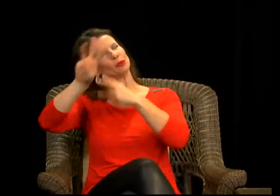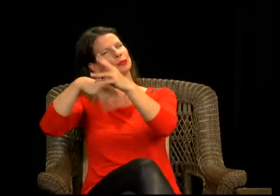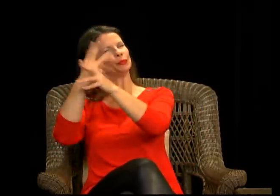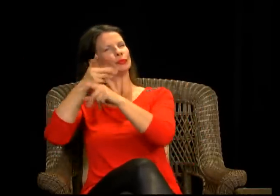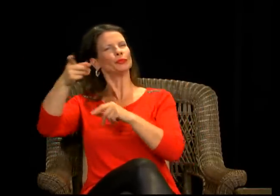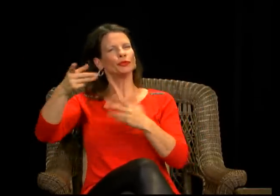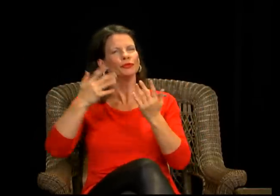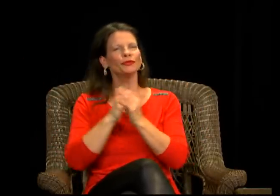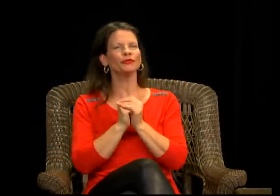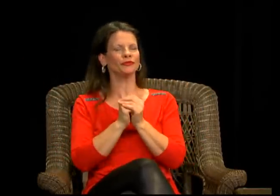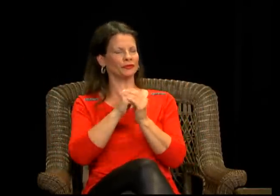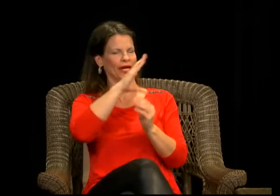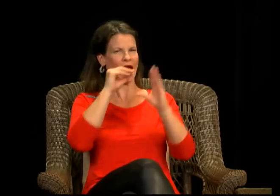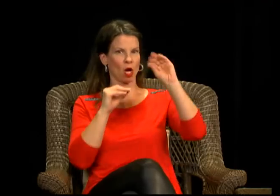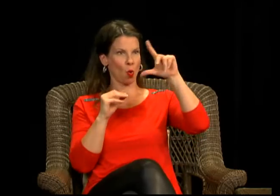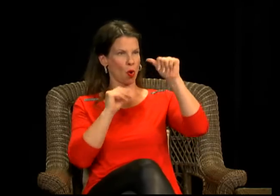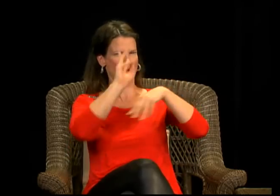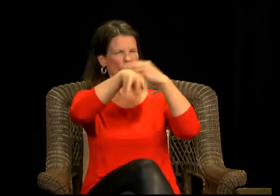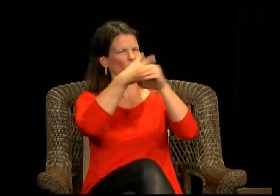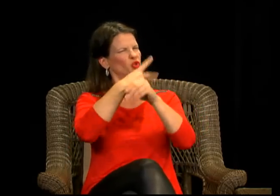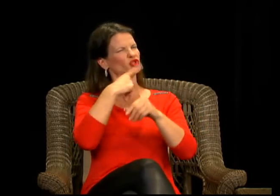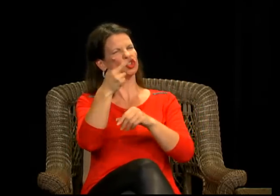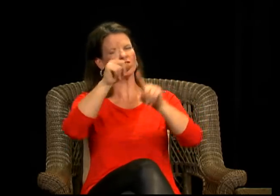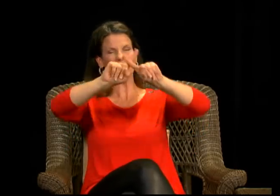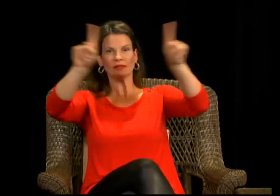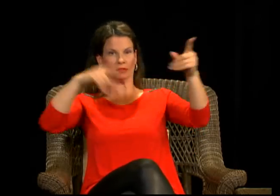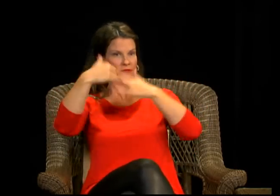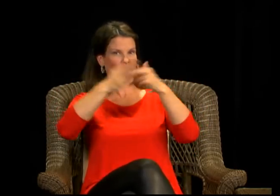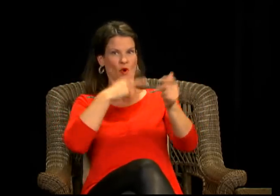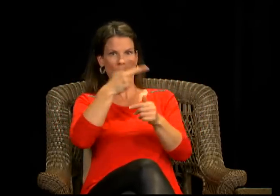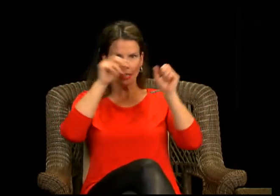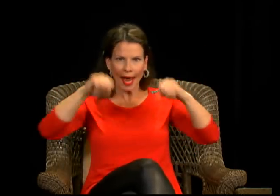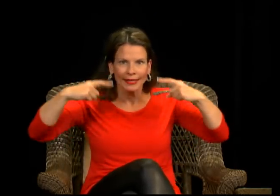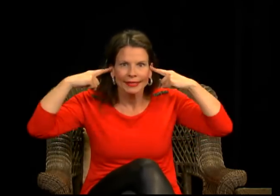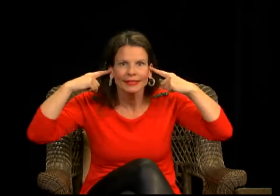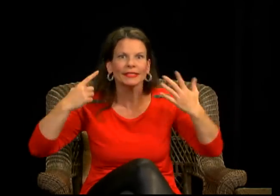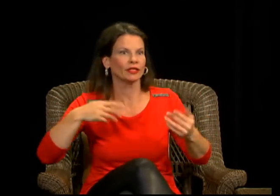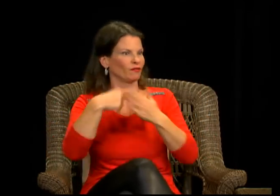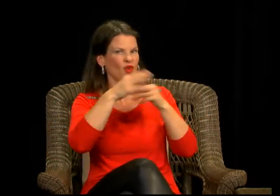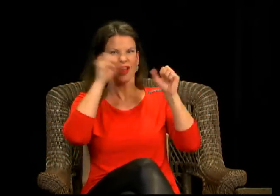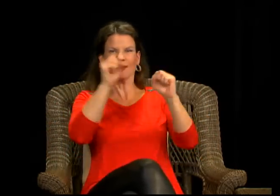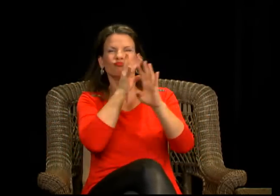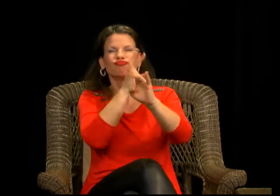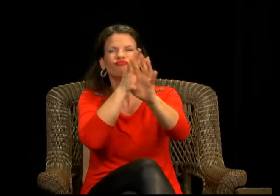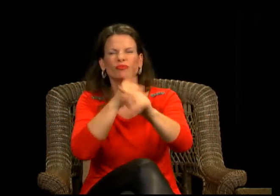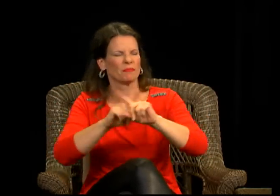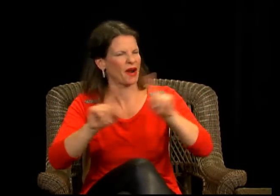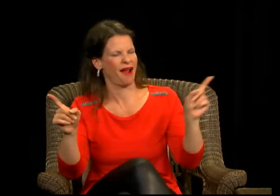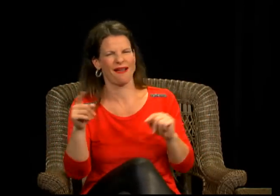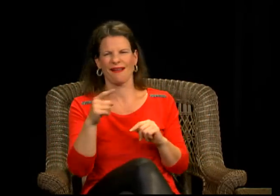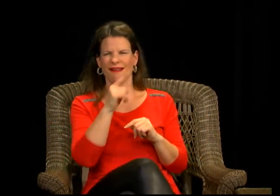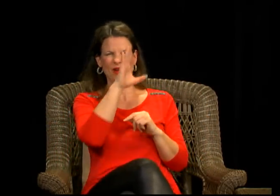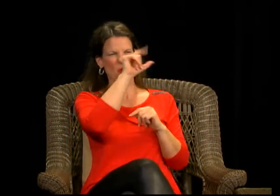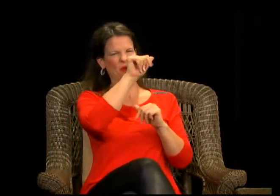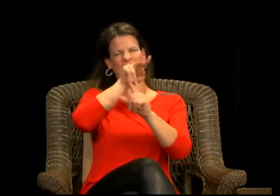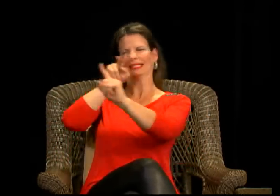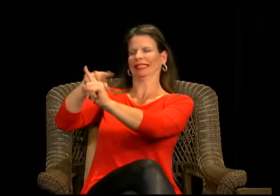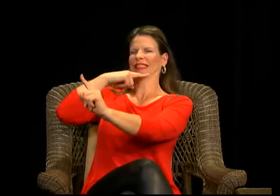discrimination there is out there. And really there are, quotas are in a very unique position because they can